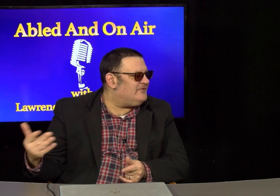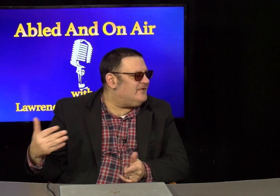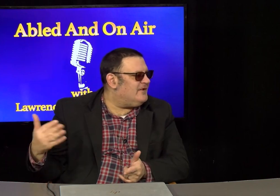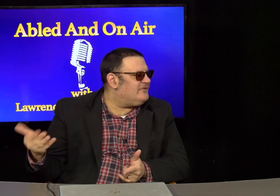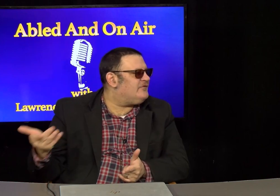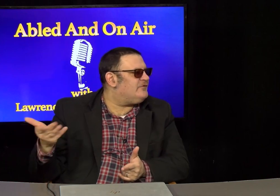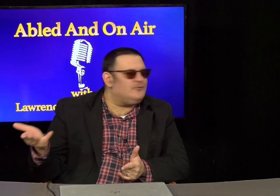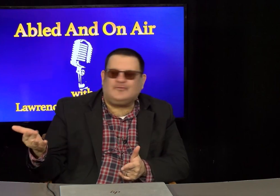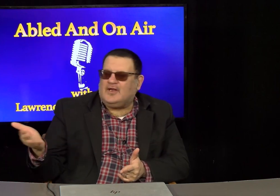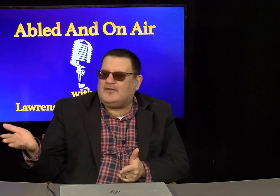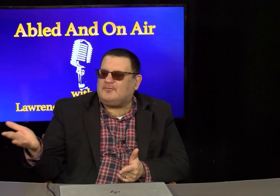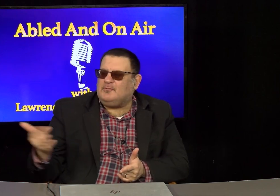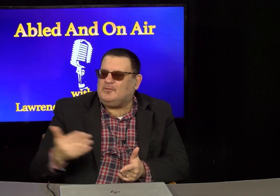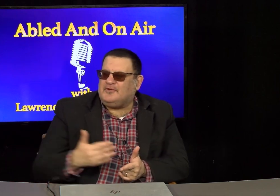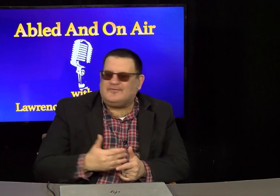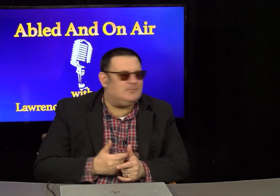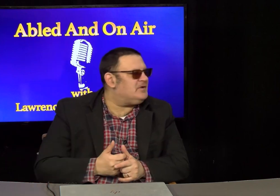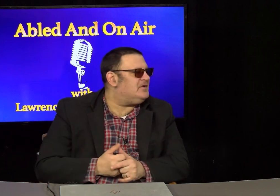that institutionalize people with disabilities.